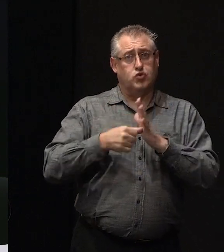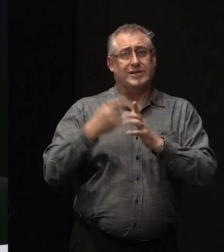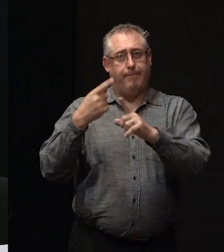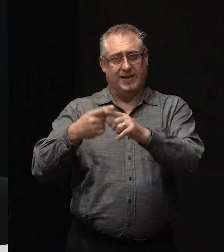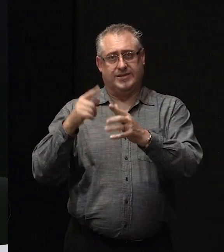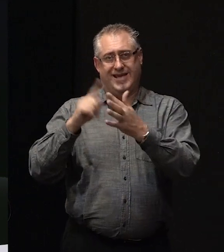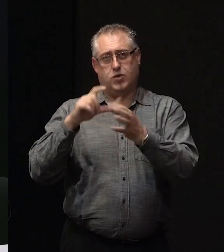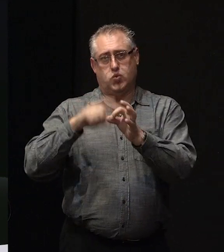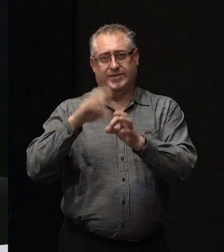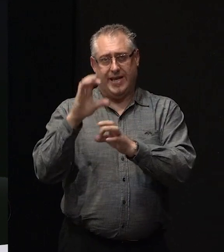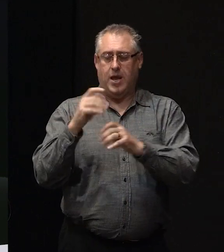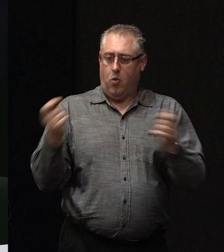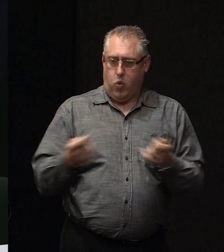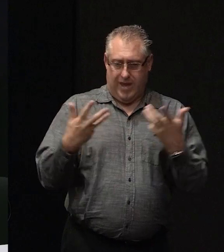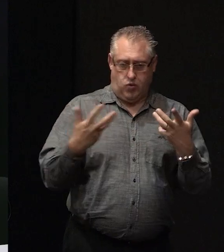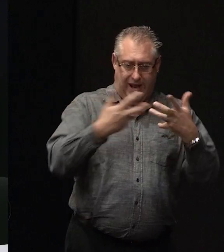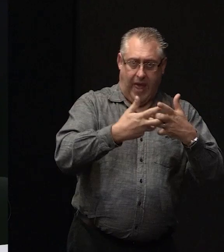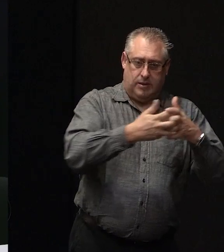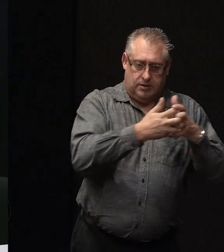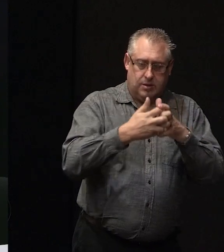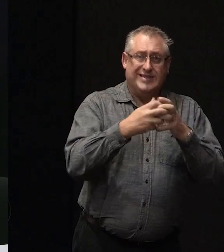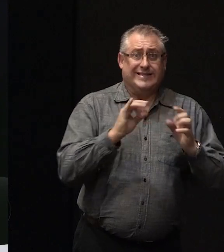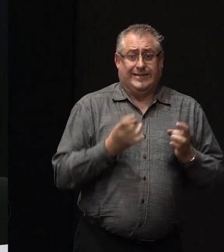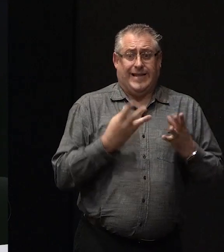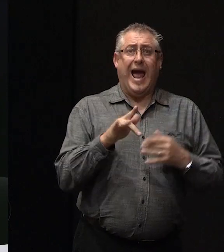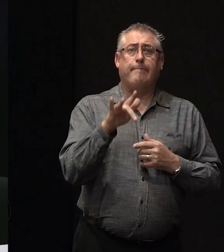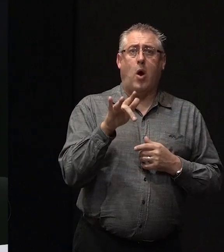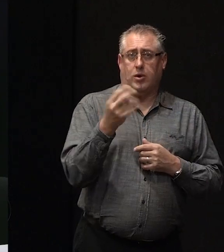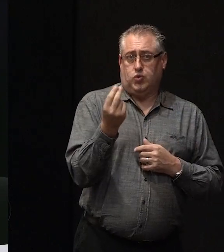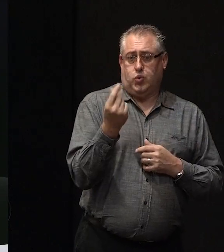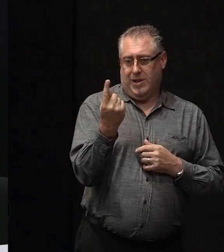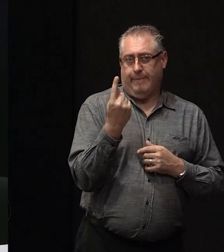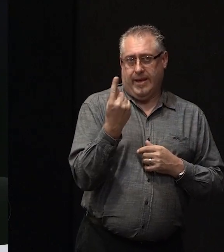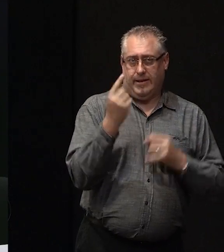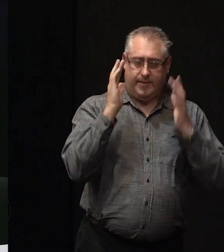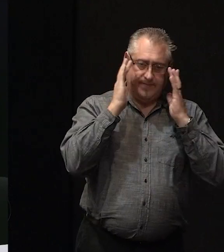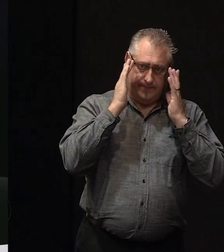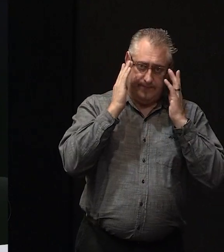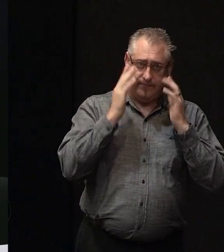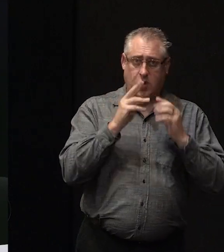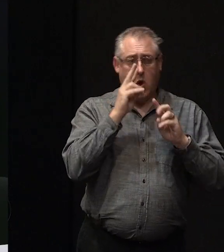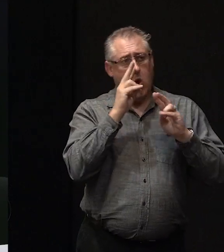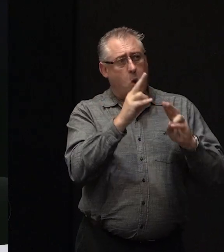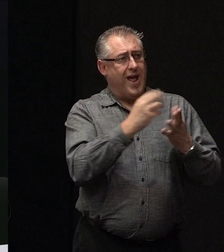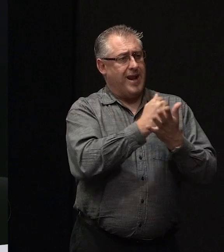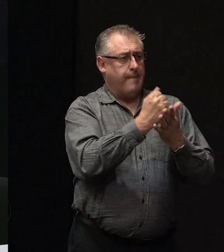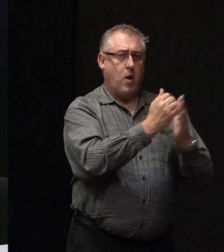working collectively together. We're about to start a pilot, which we've already started the pilot of looking at a number of properties